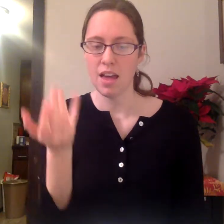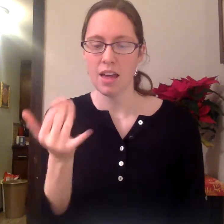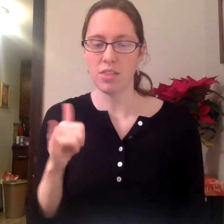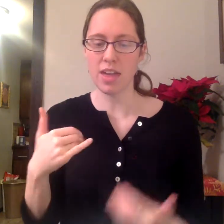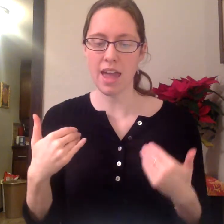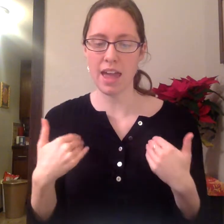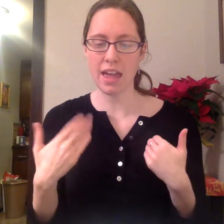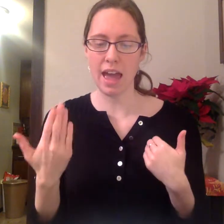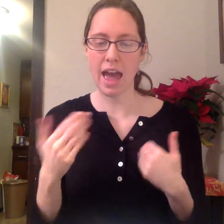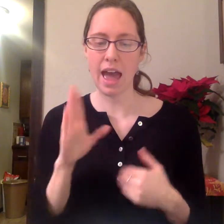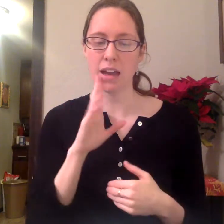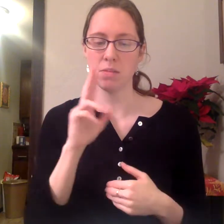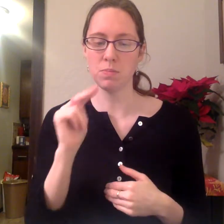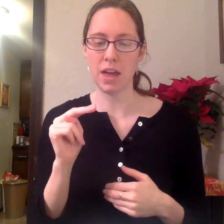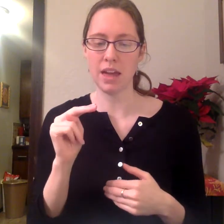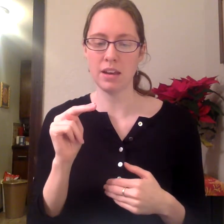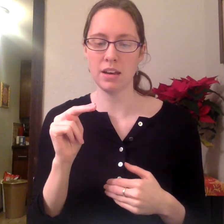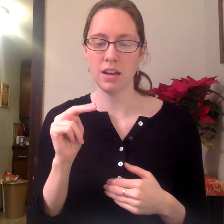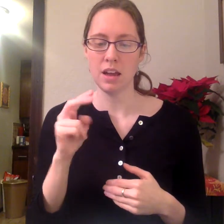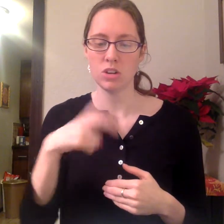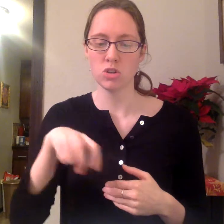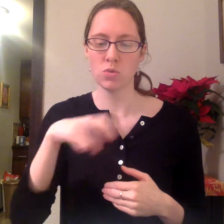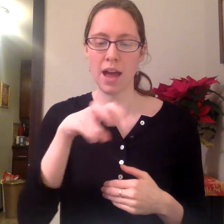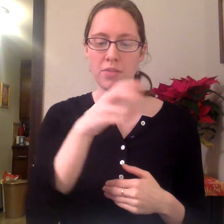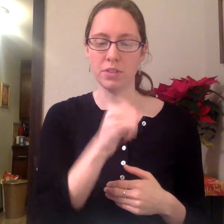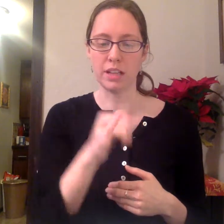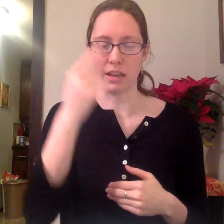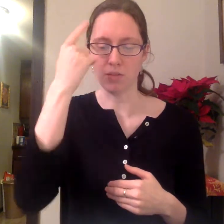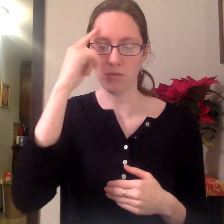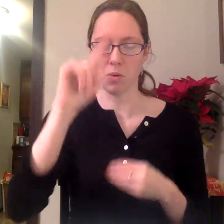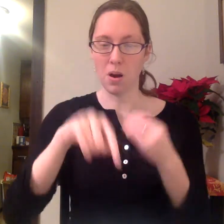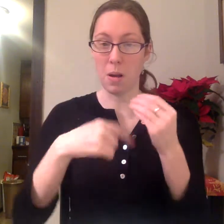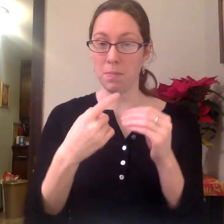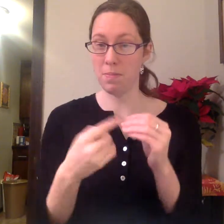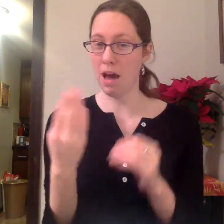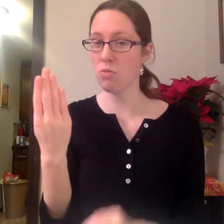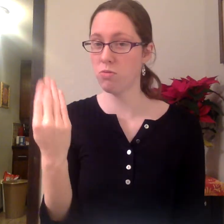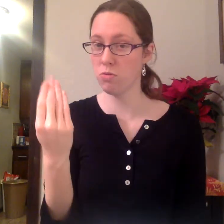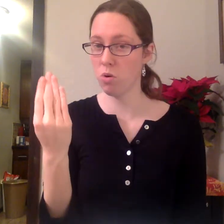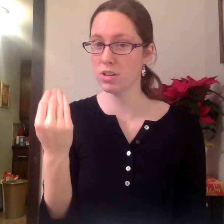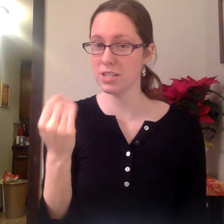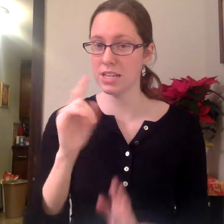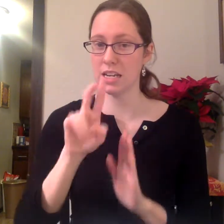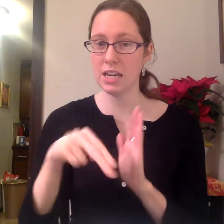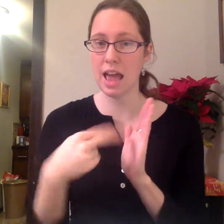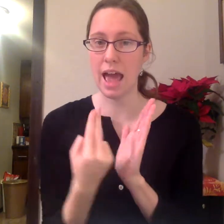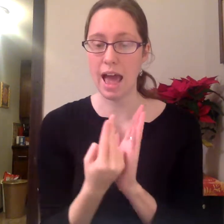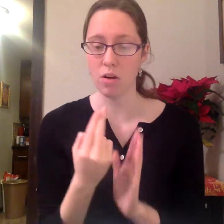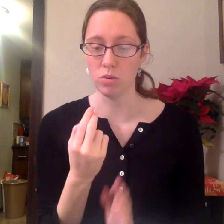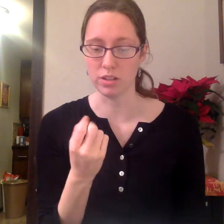They had been traveling for about 14 hours.